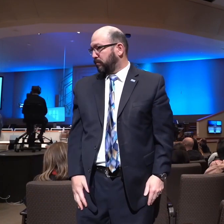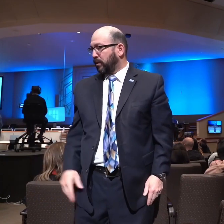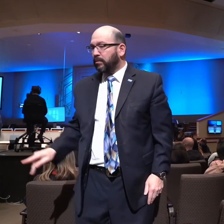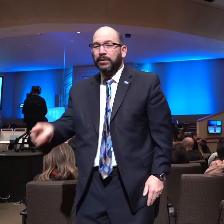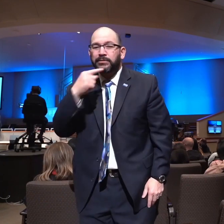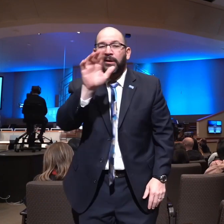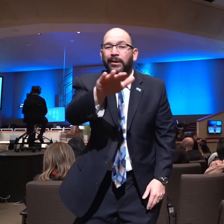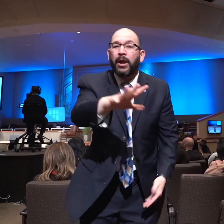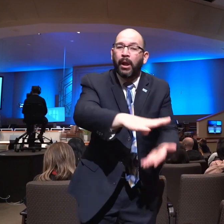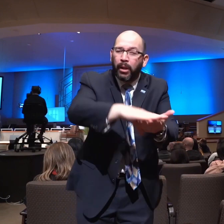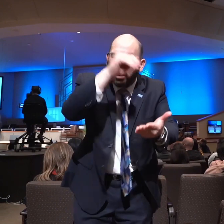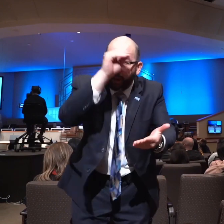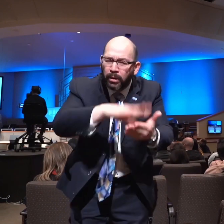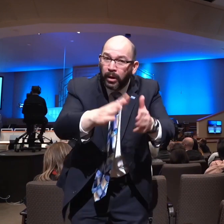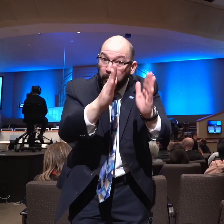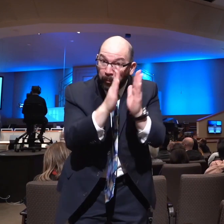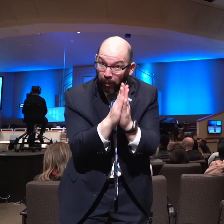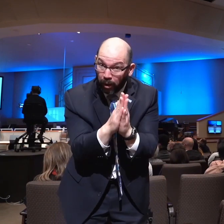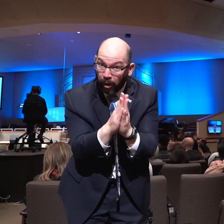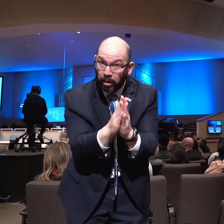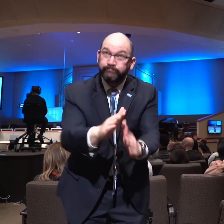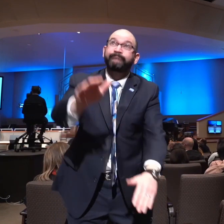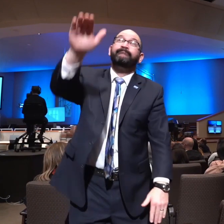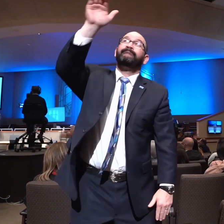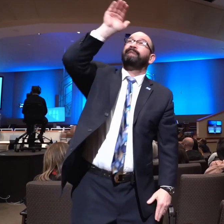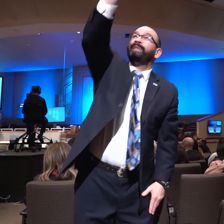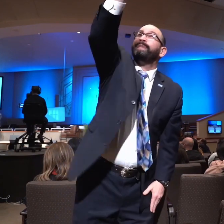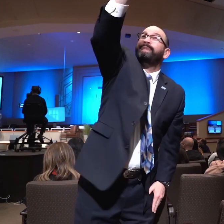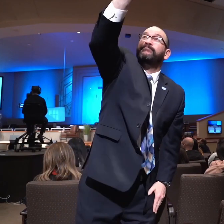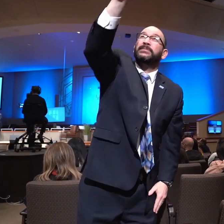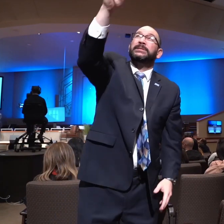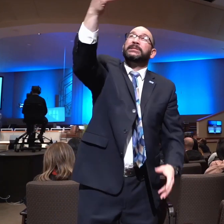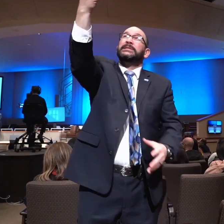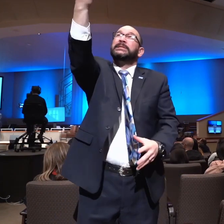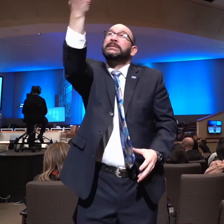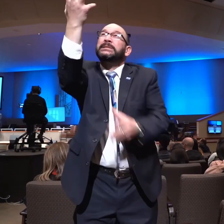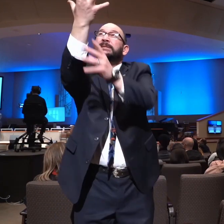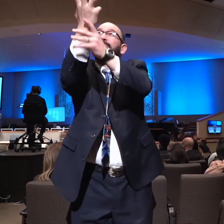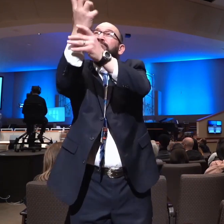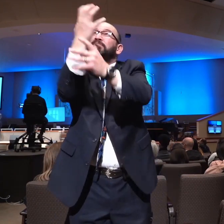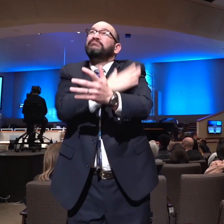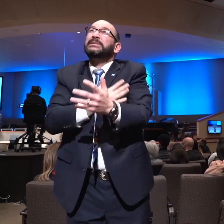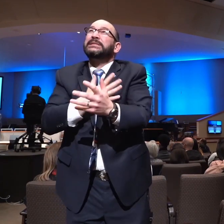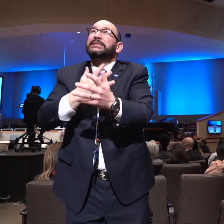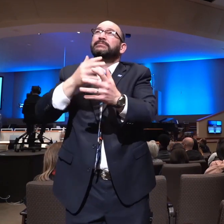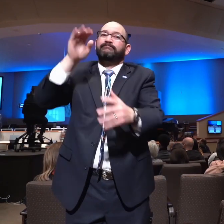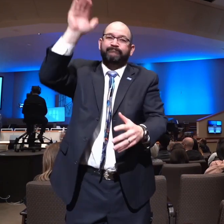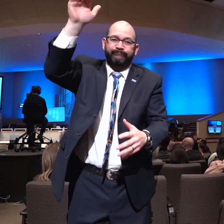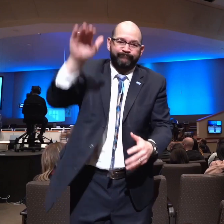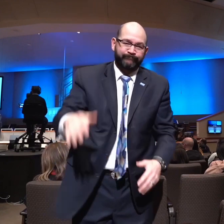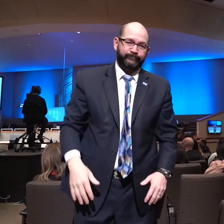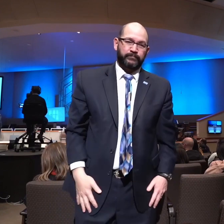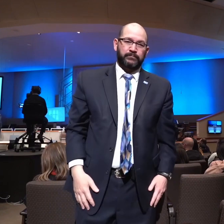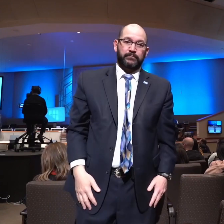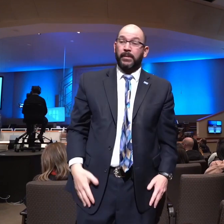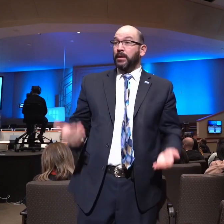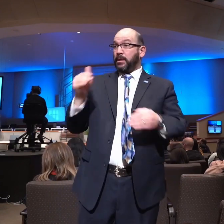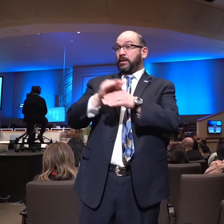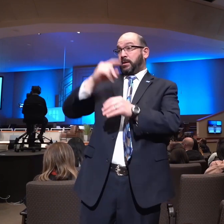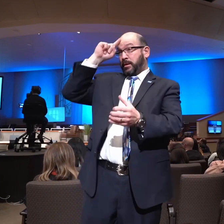to learn that prayer is supplication. It's asking. And I believe tonight, many of us need